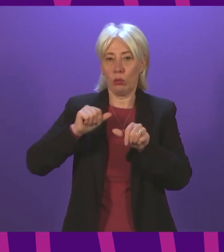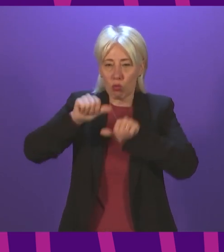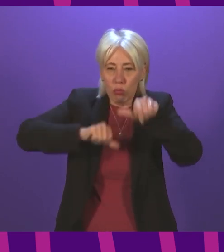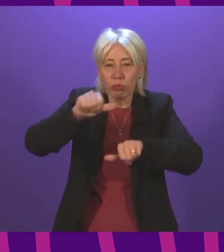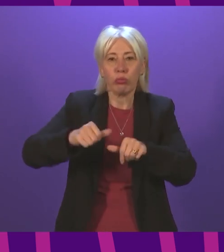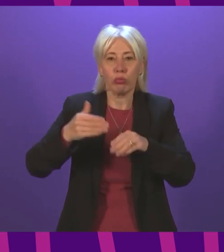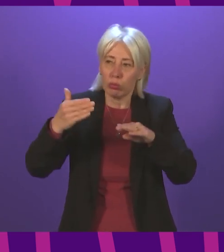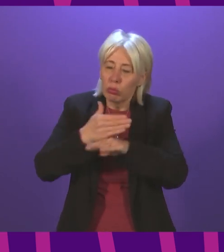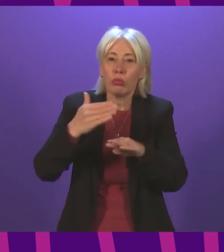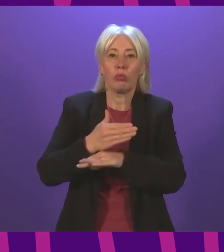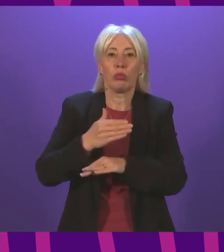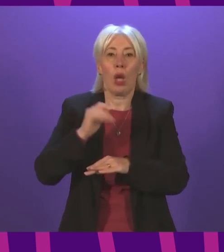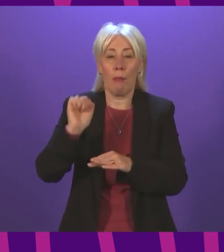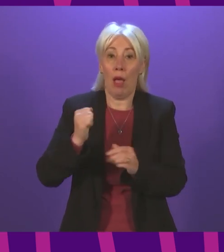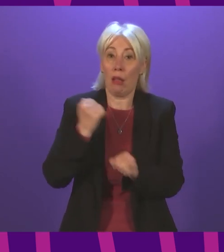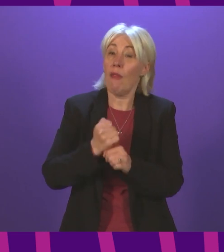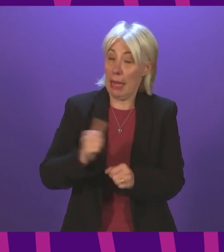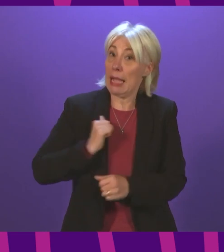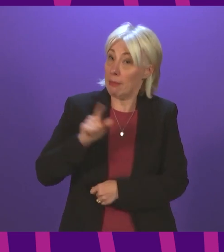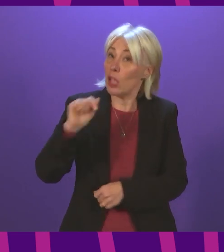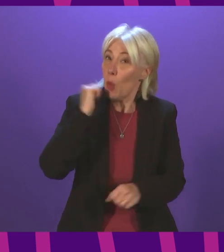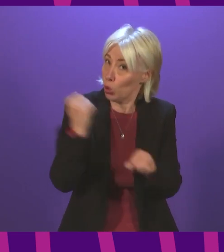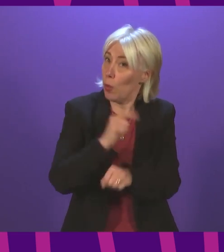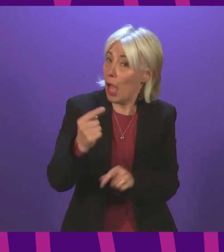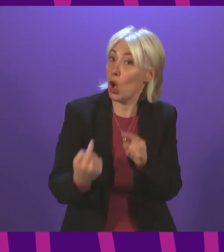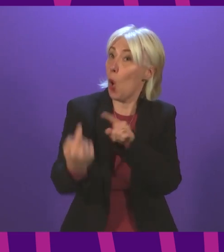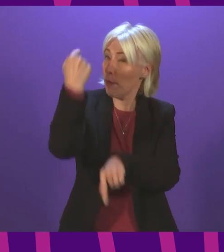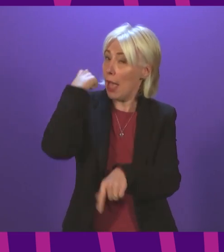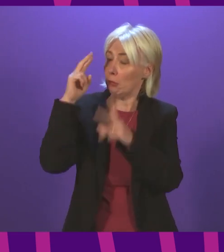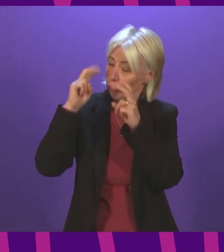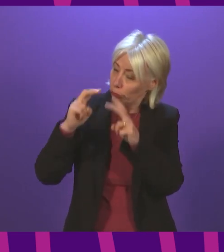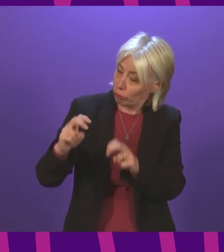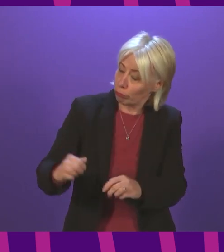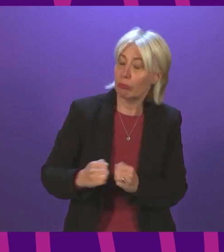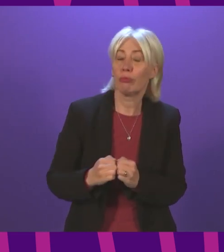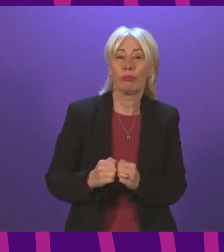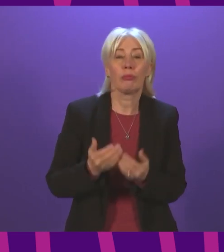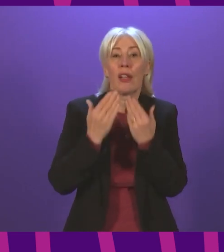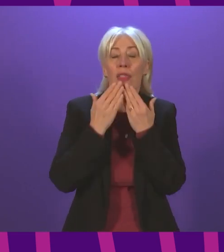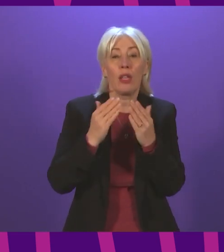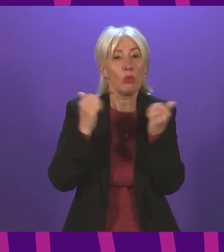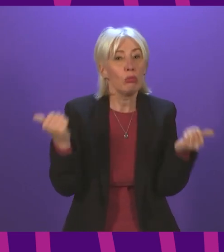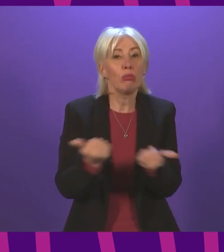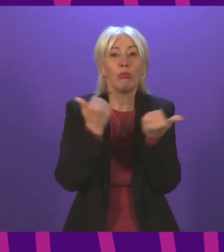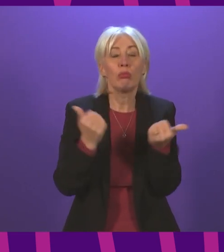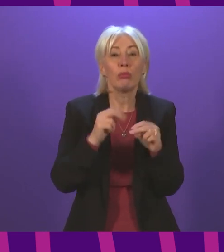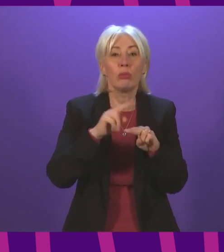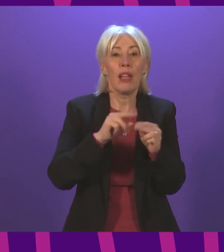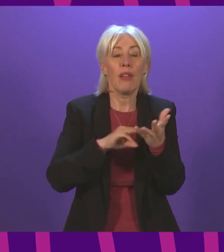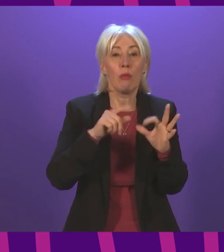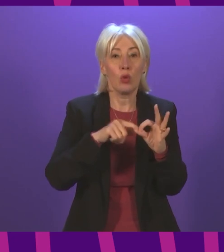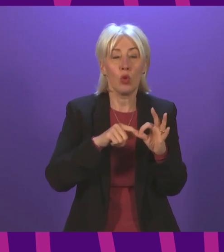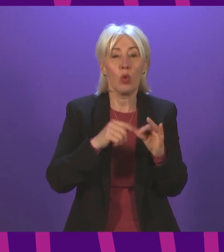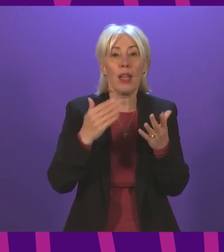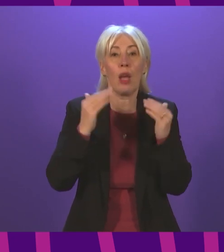and the government expects them fully to do so in line with our action plan. Thank you. That concludes the First Minister's questions. We will now